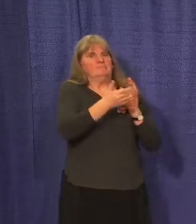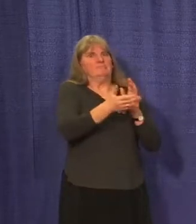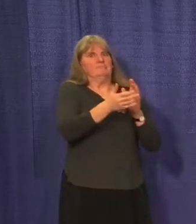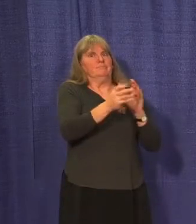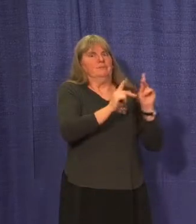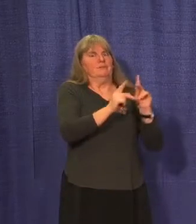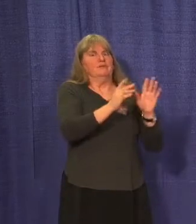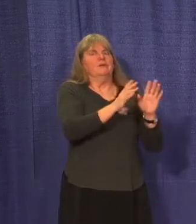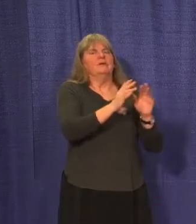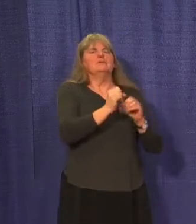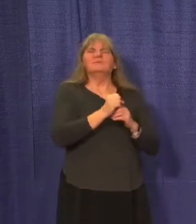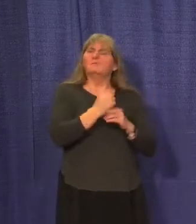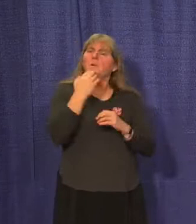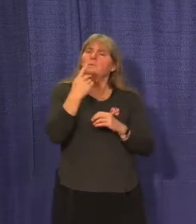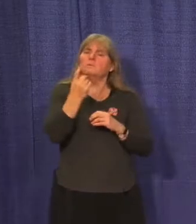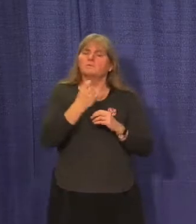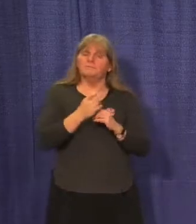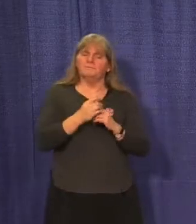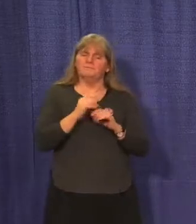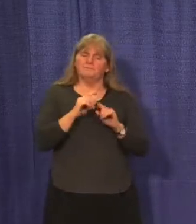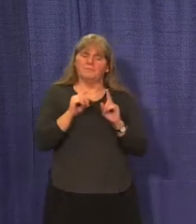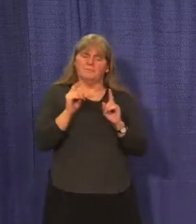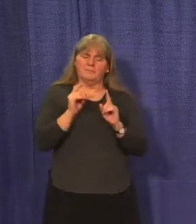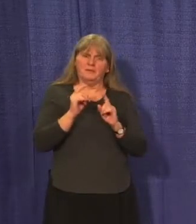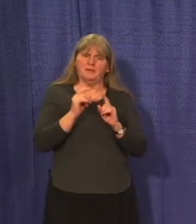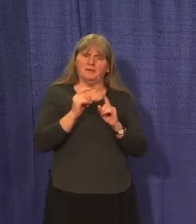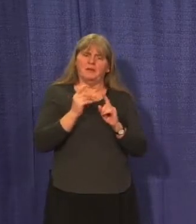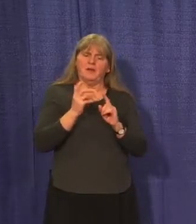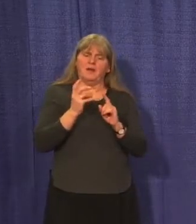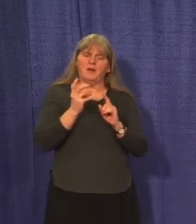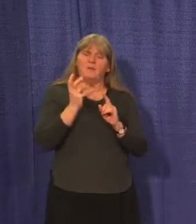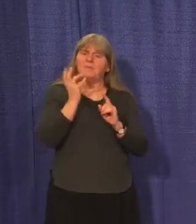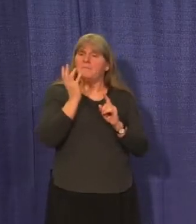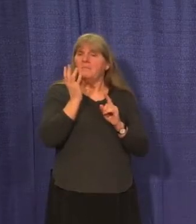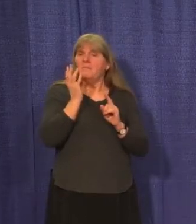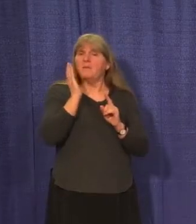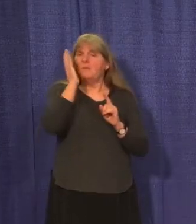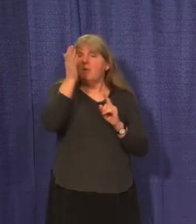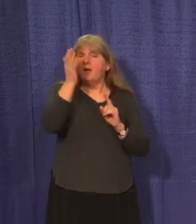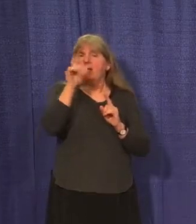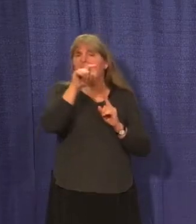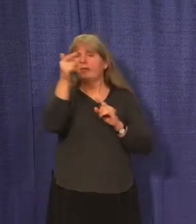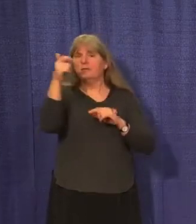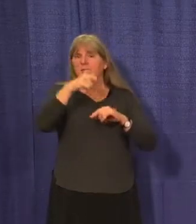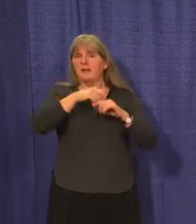think it's a good question, and I think it's something I'd like to bring back at some level.